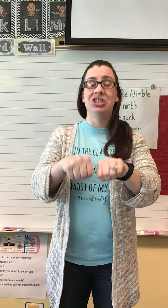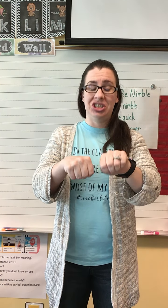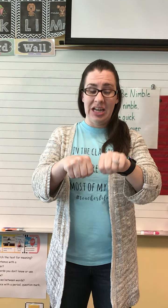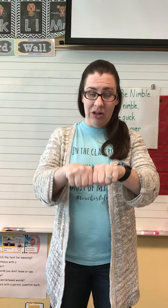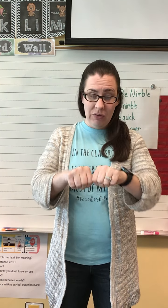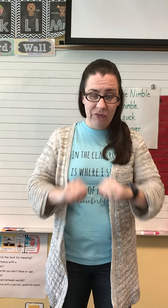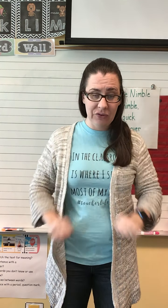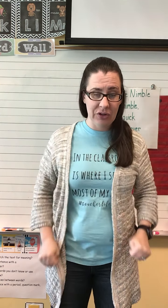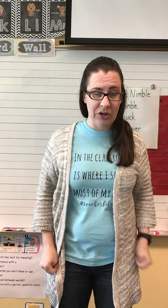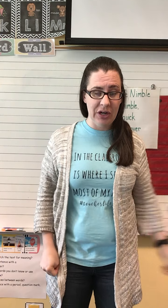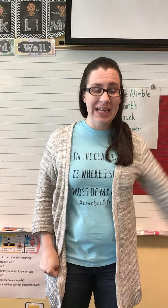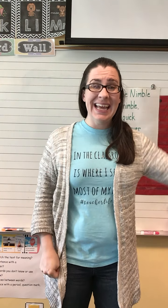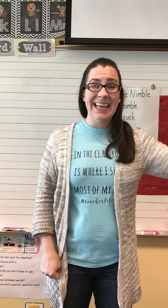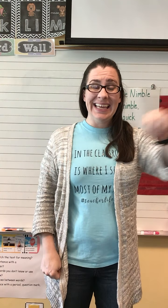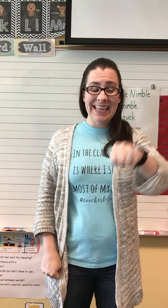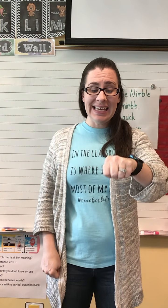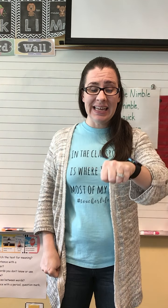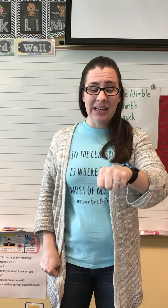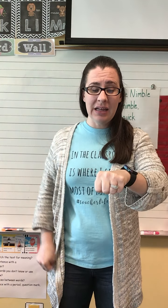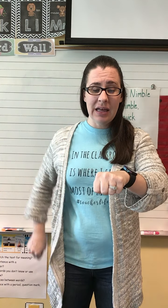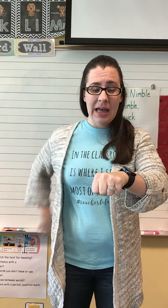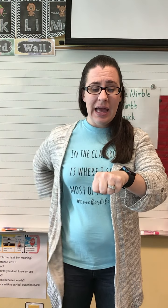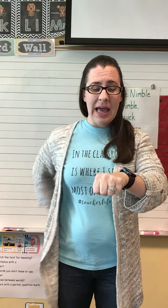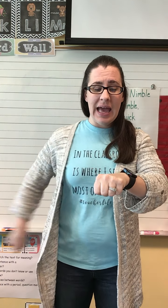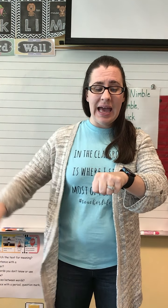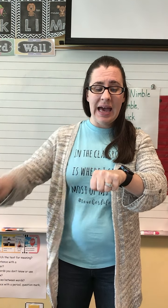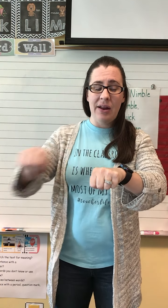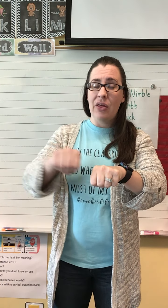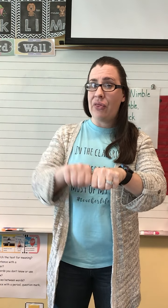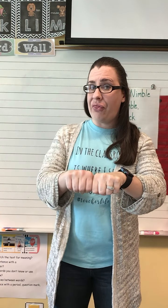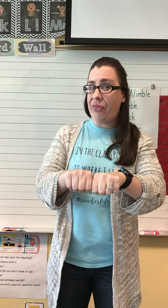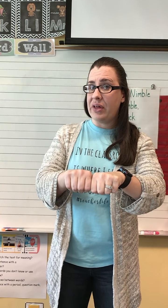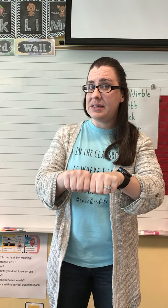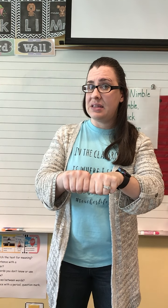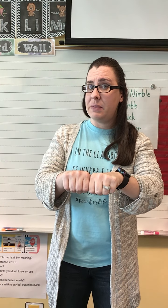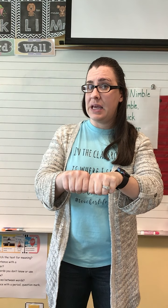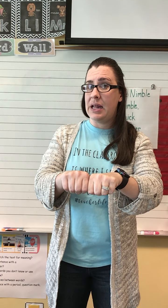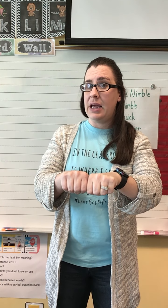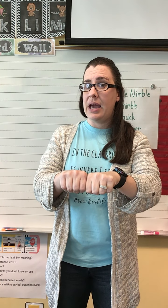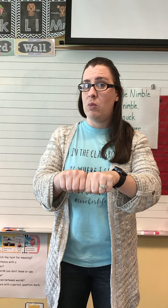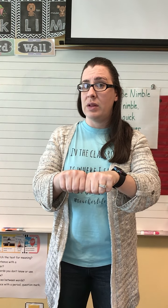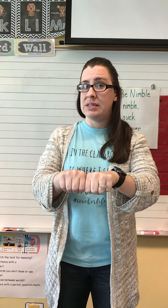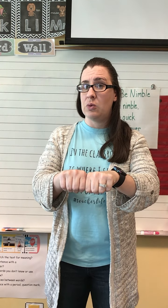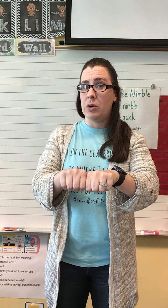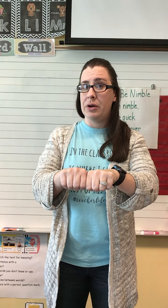Shelf. Good. In. Add th to the beginning. And what's the word?